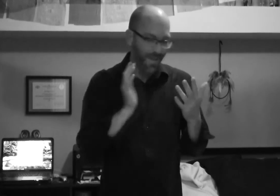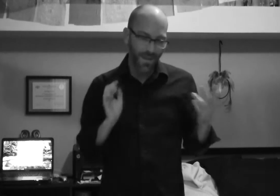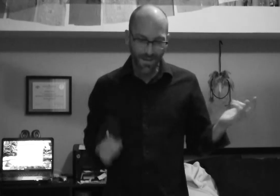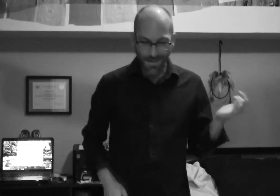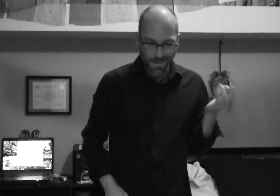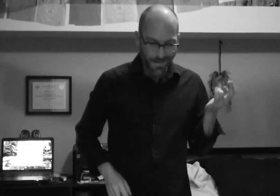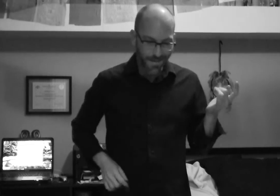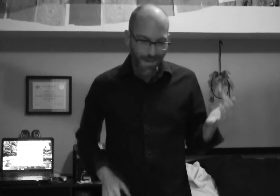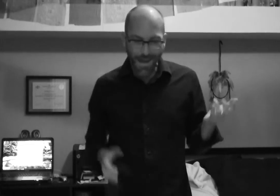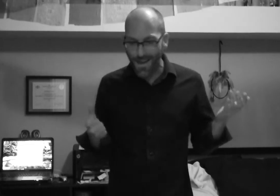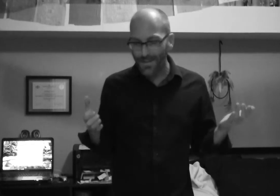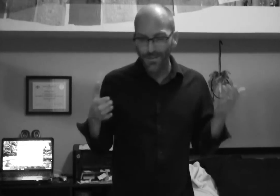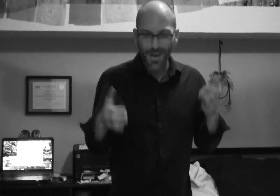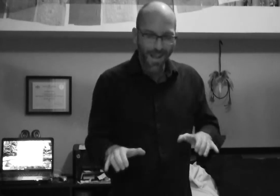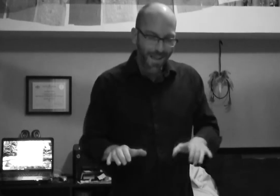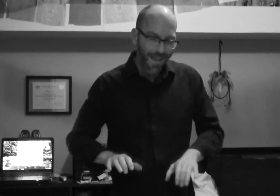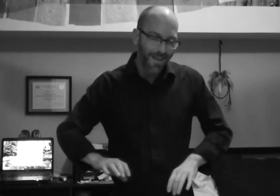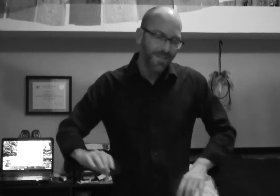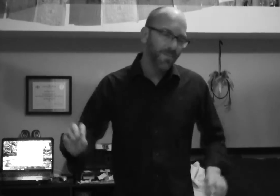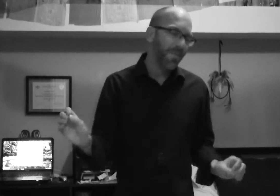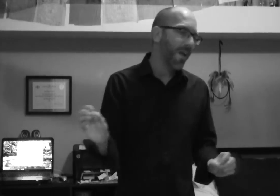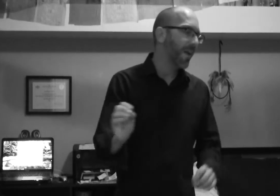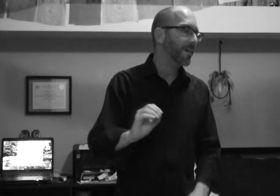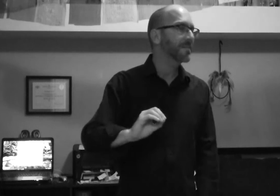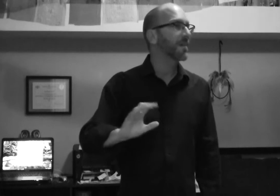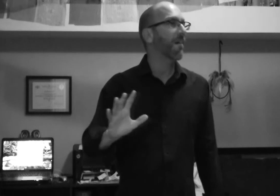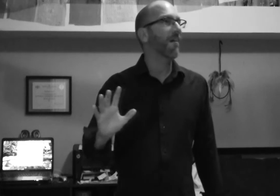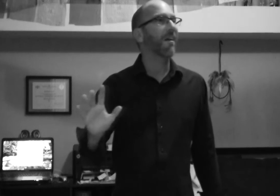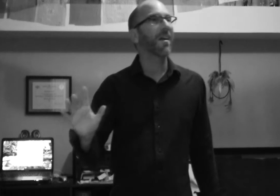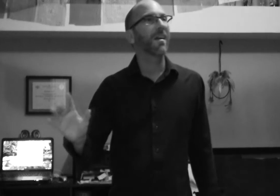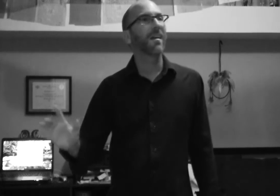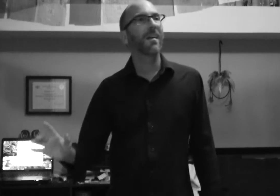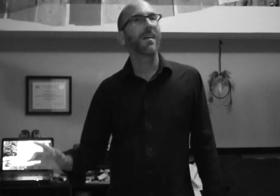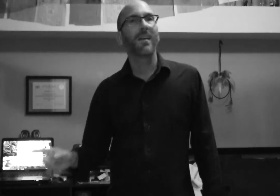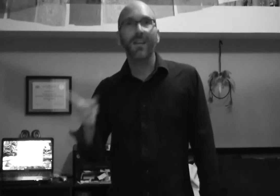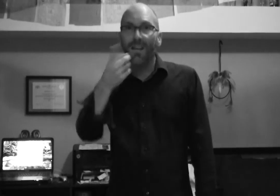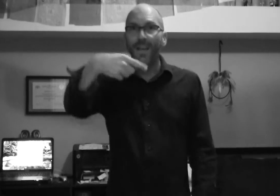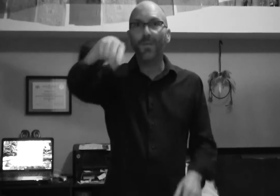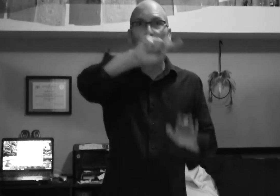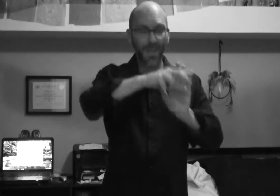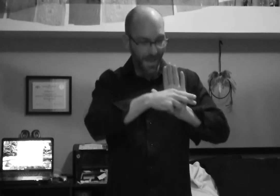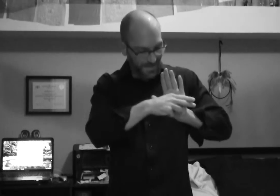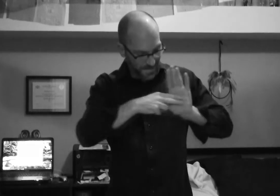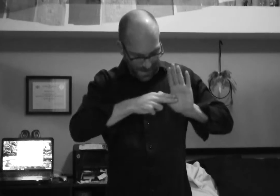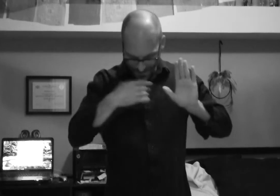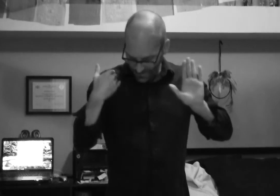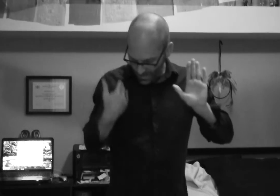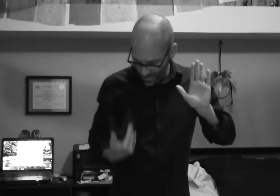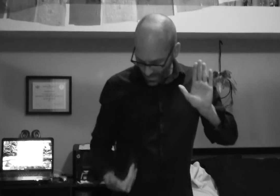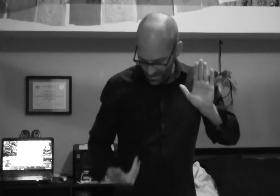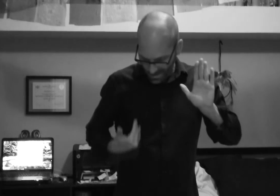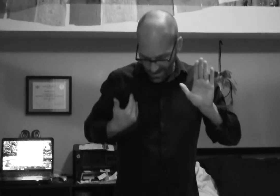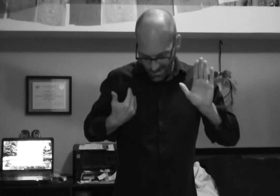thinking you got a chance with that guitar And who they said you were